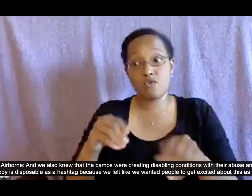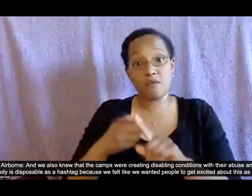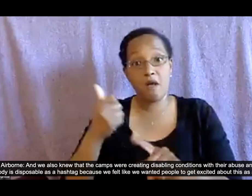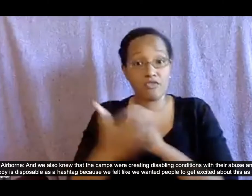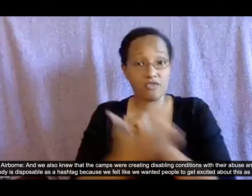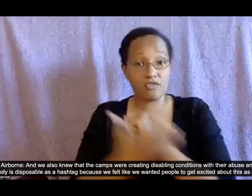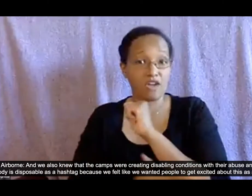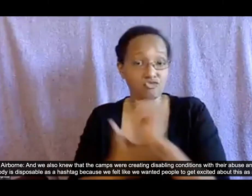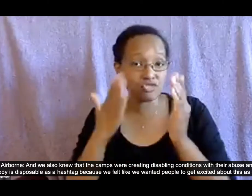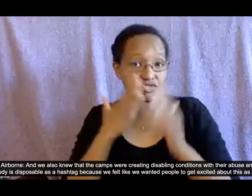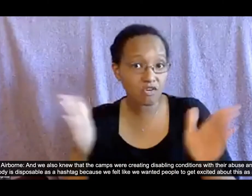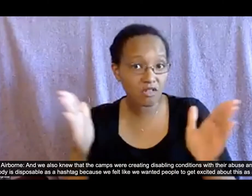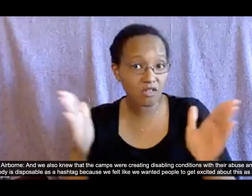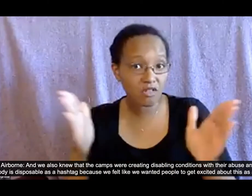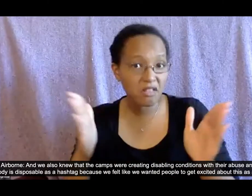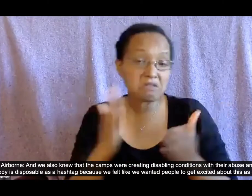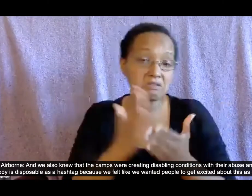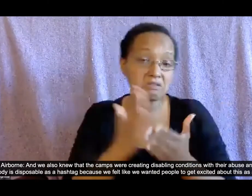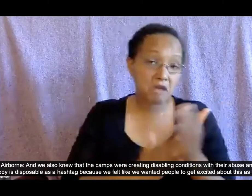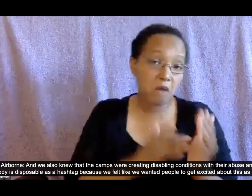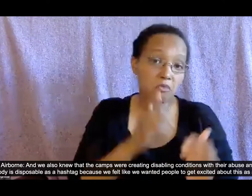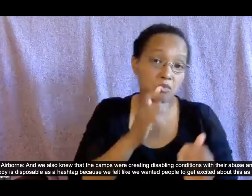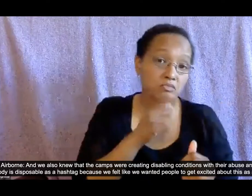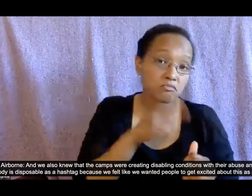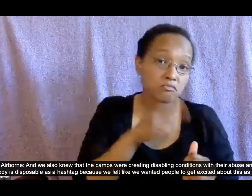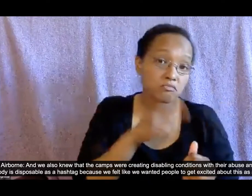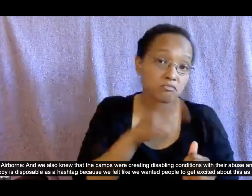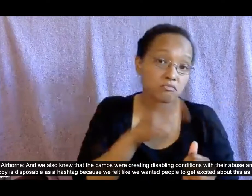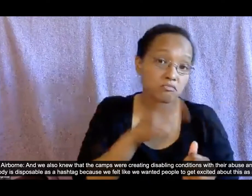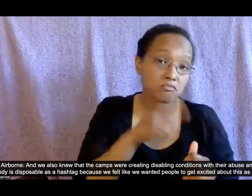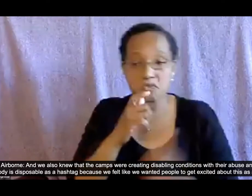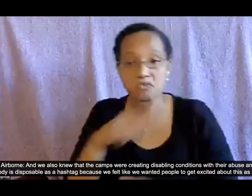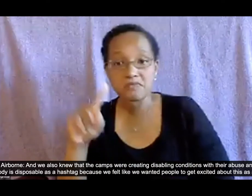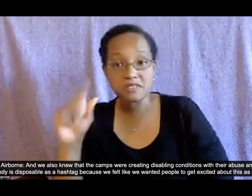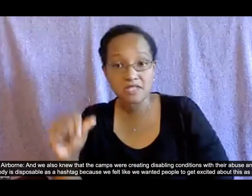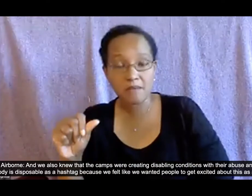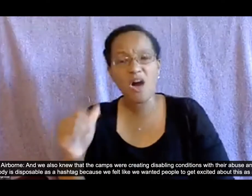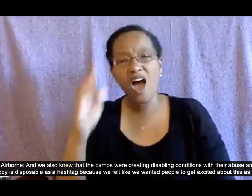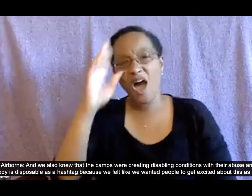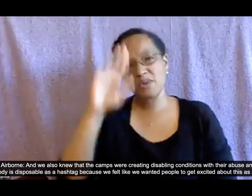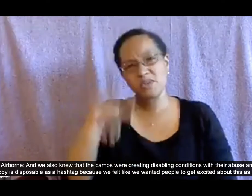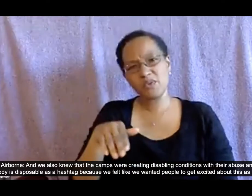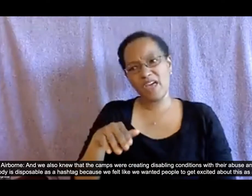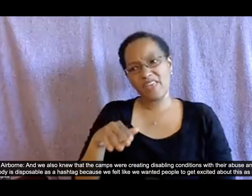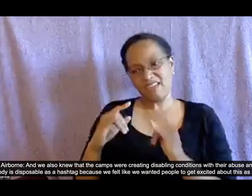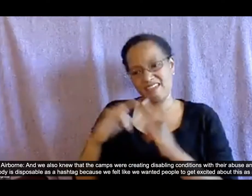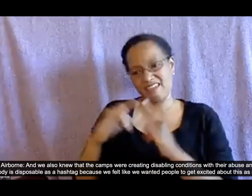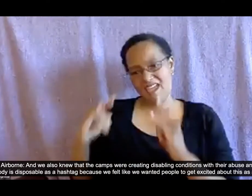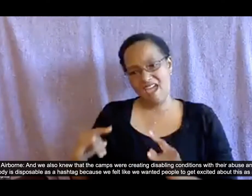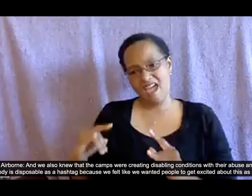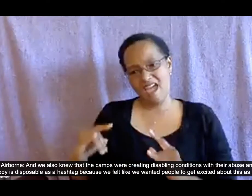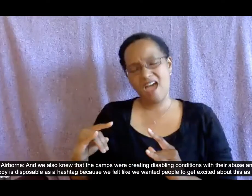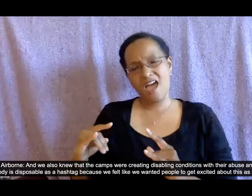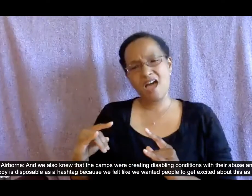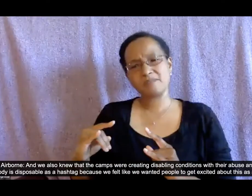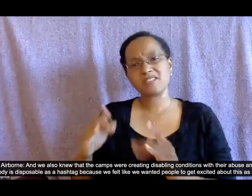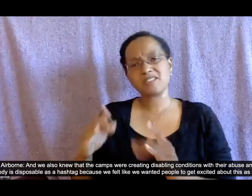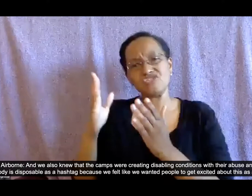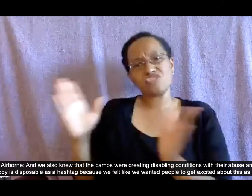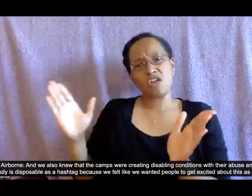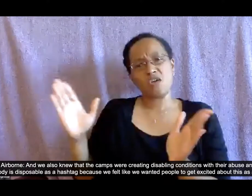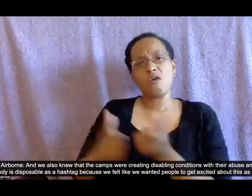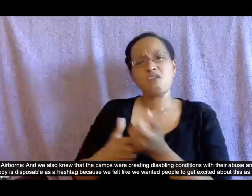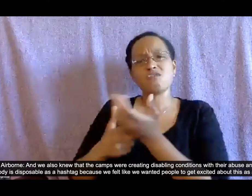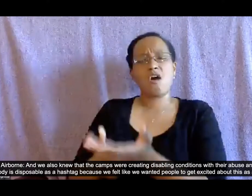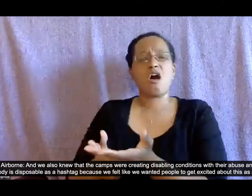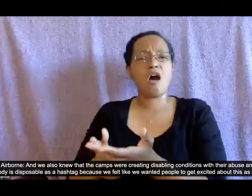the camps were creating disabling conditions with their abuse and so we